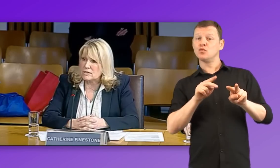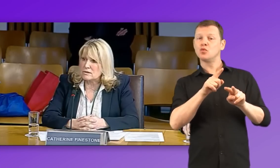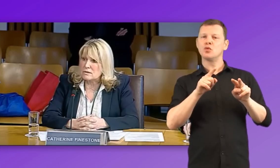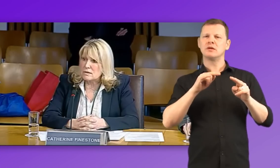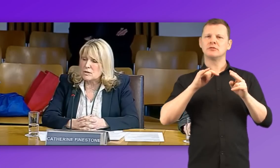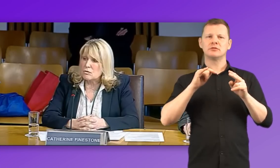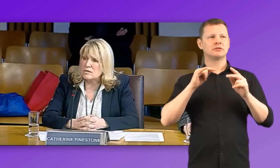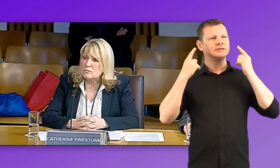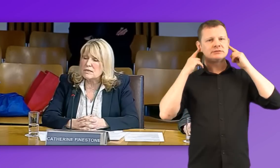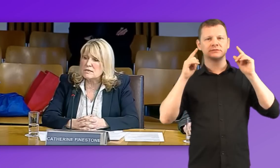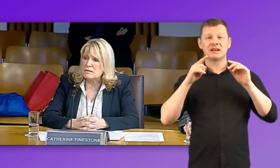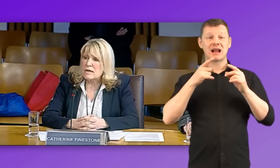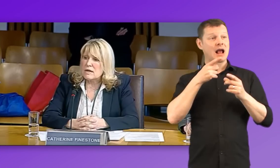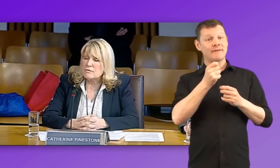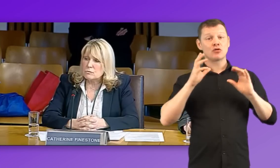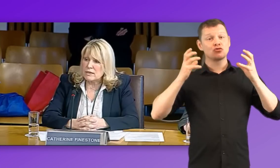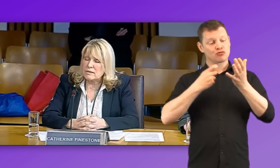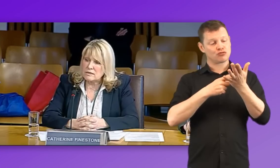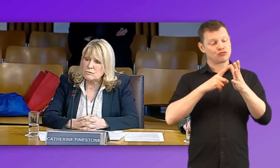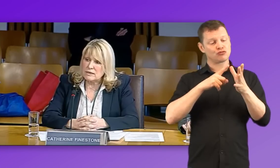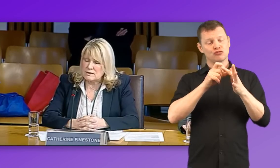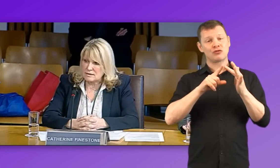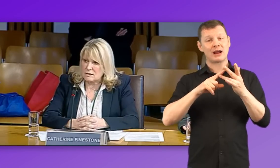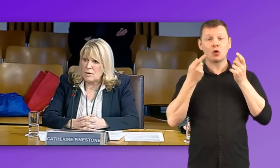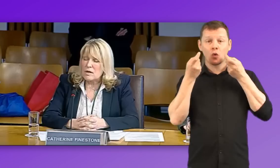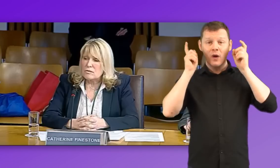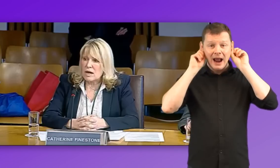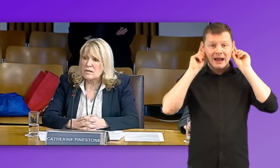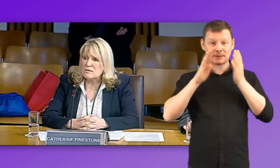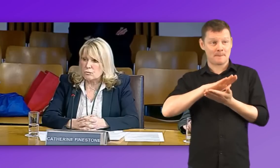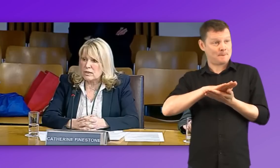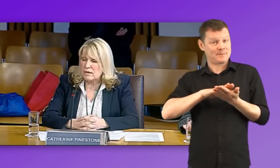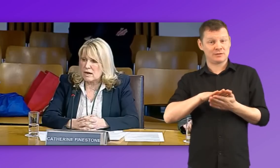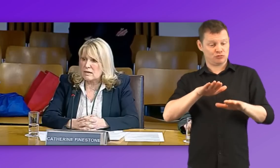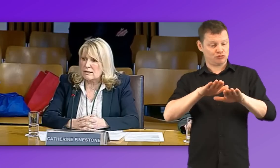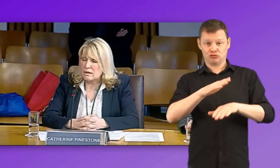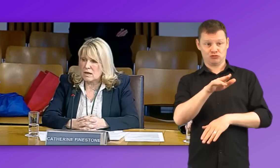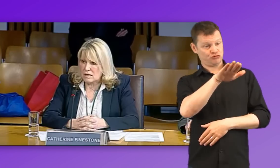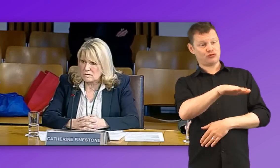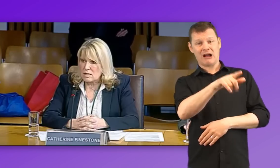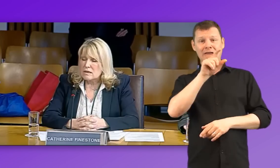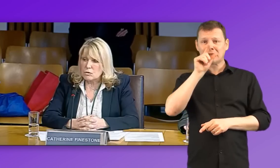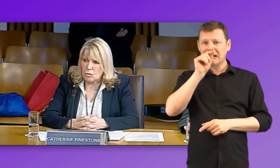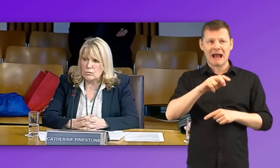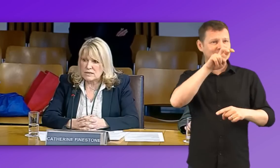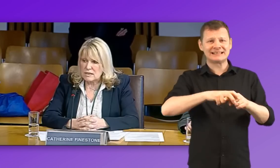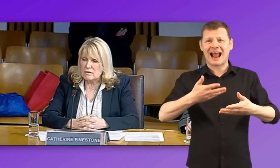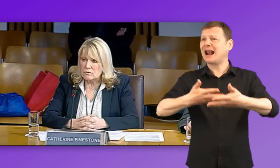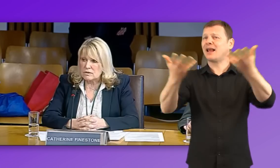us, because it means that if they're wearing a radio aid system, regardless of where they are in the class, they will always hear the